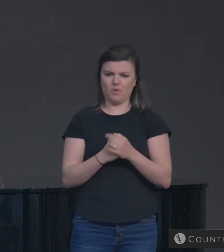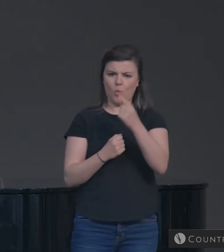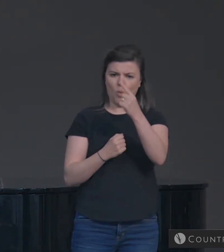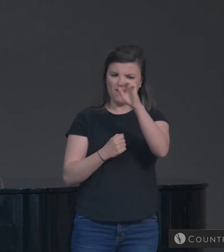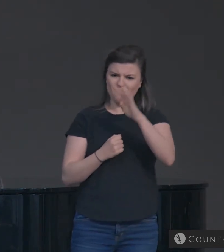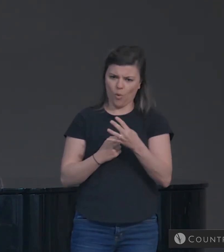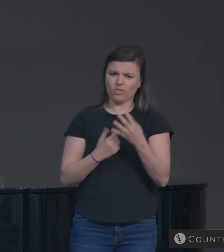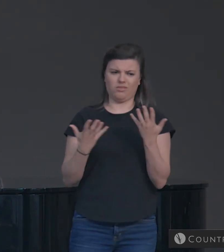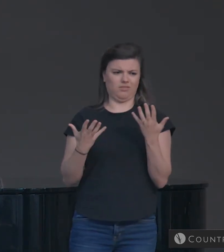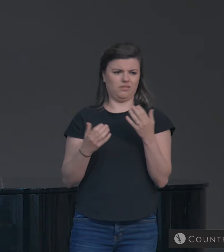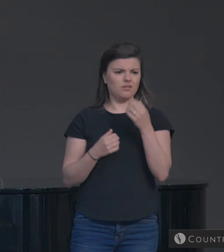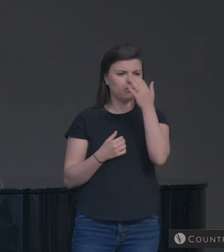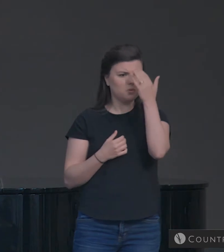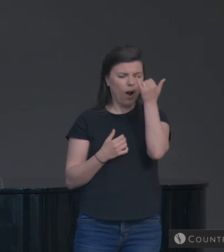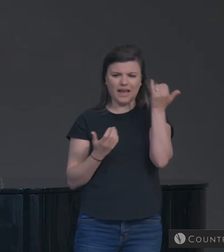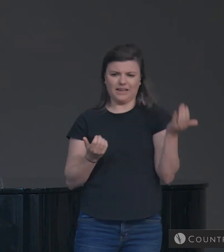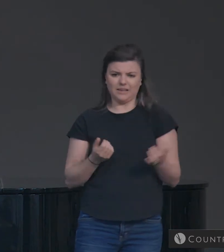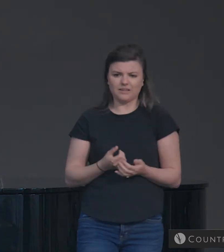Why?